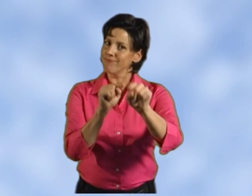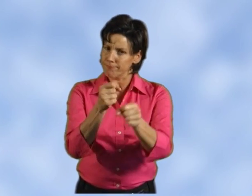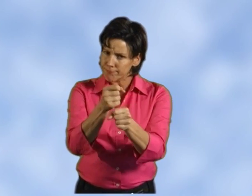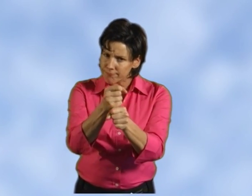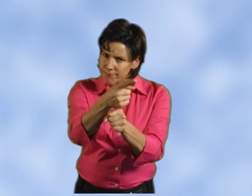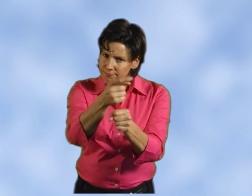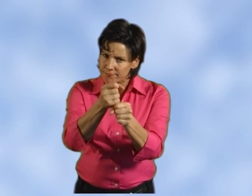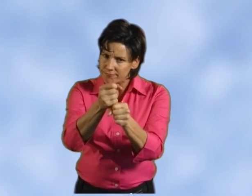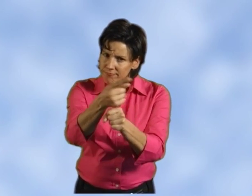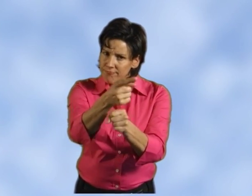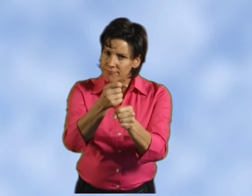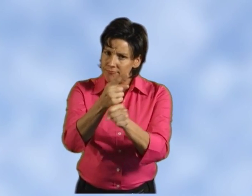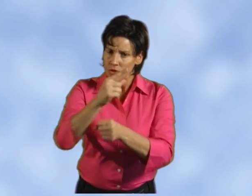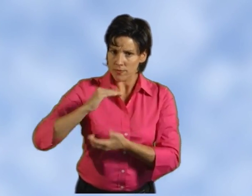get a yearly mammogram